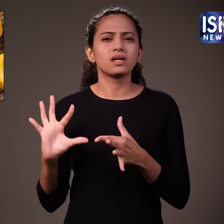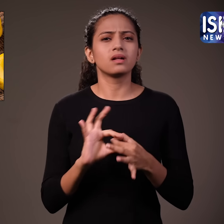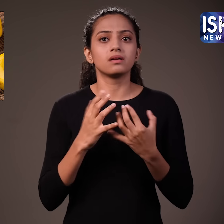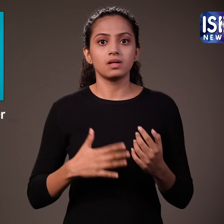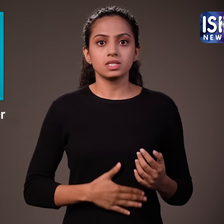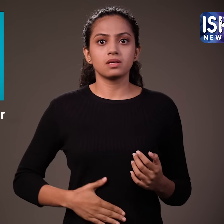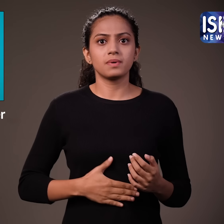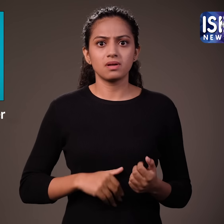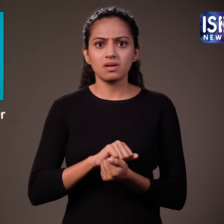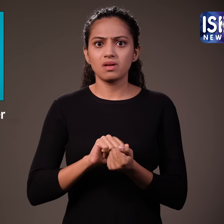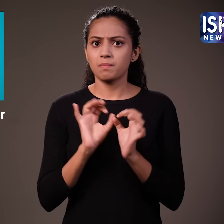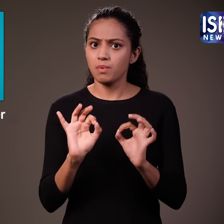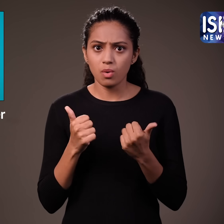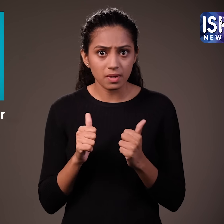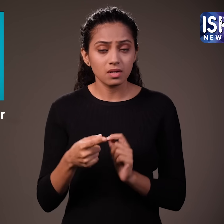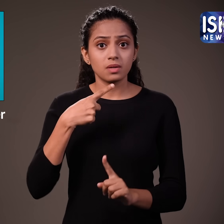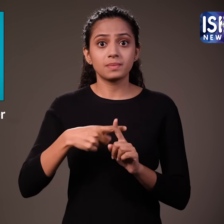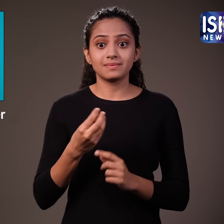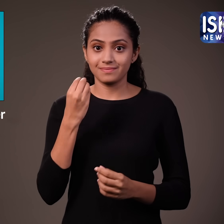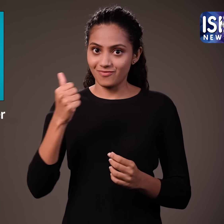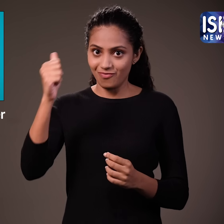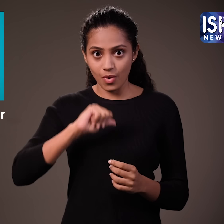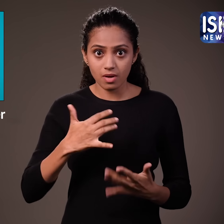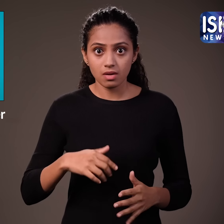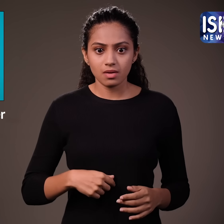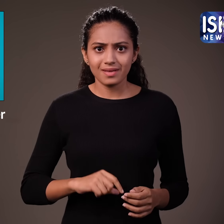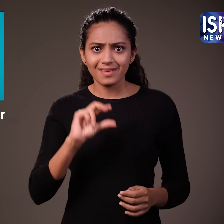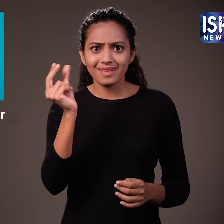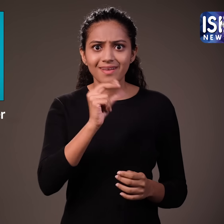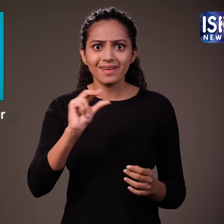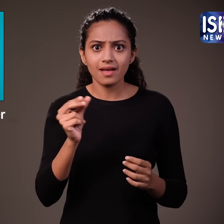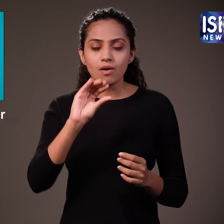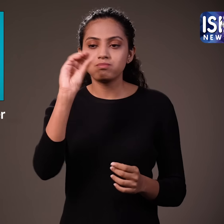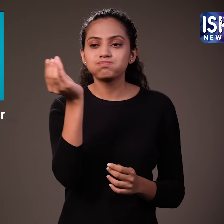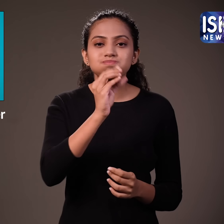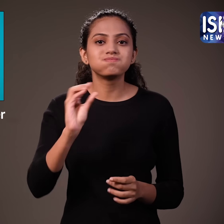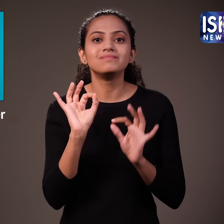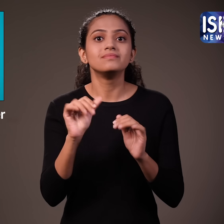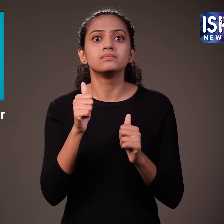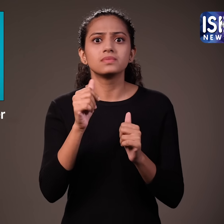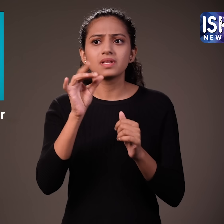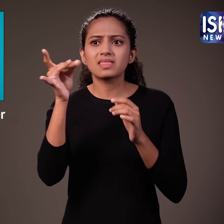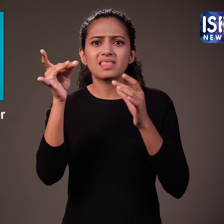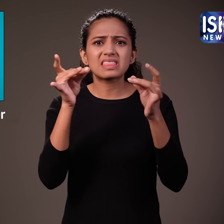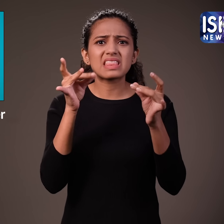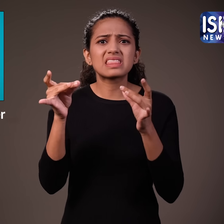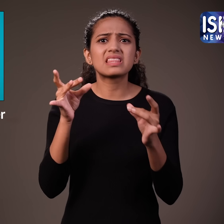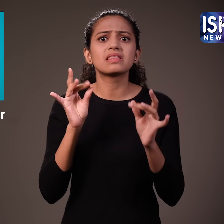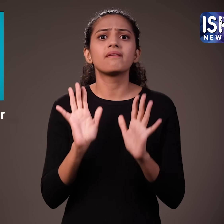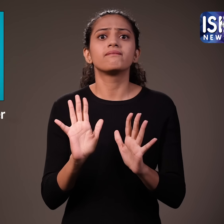It can lead to severe digestive issues and cause them to get stuck in the digestive tract.